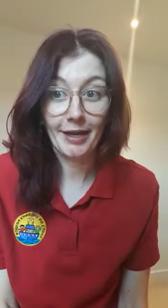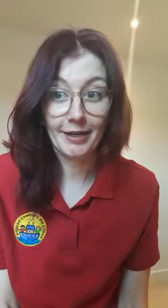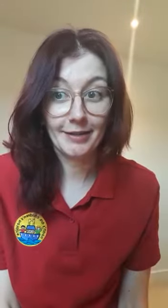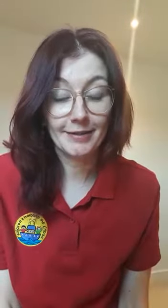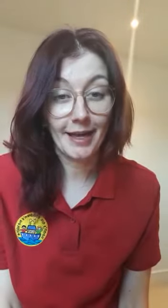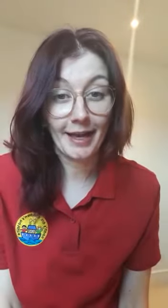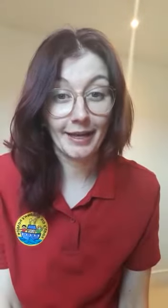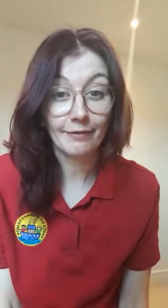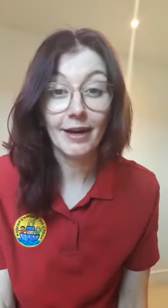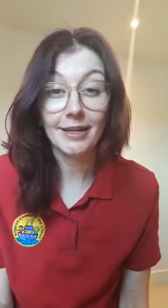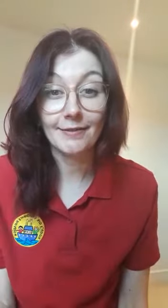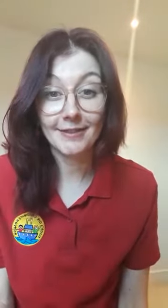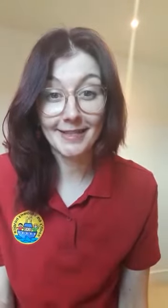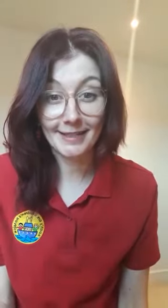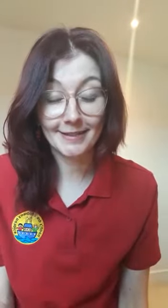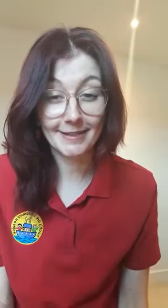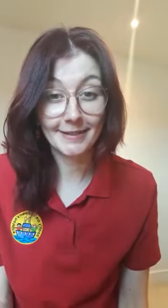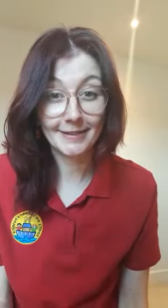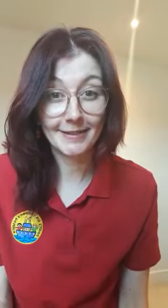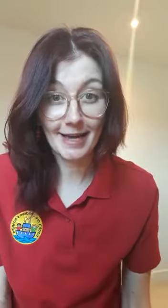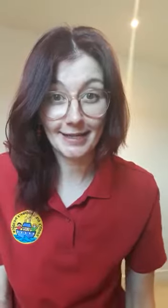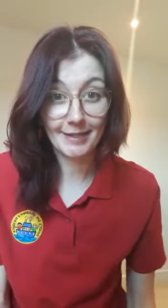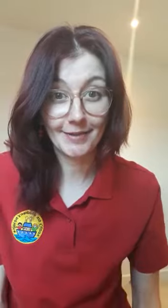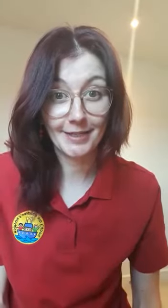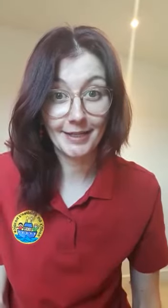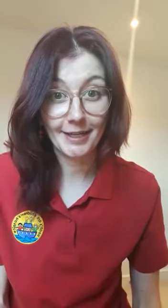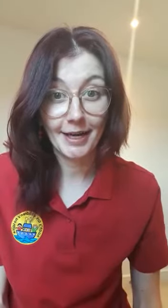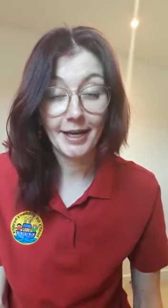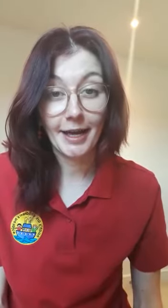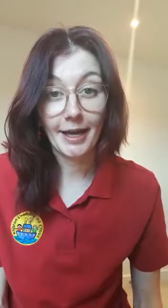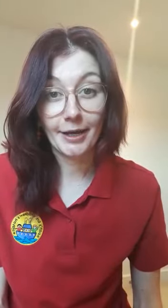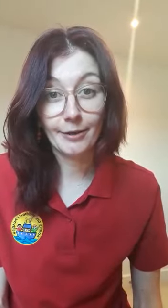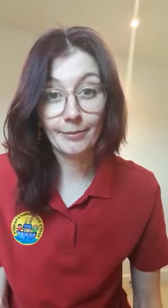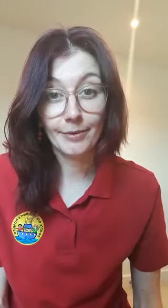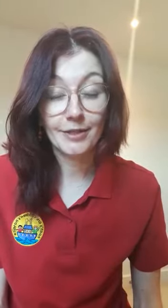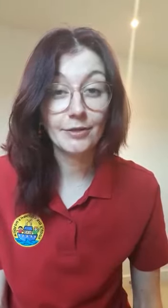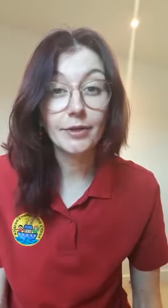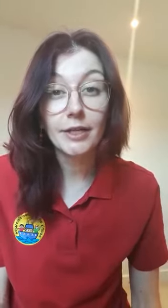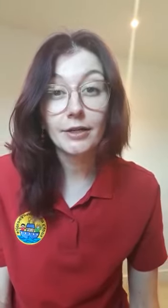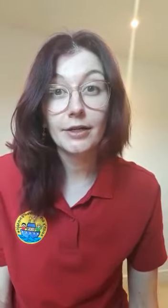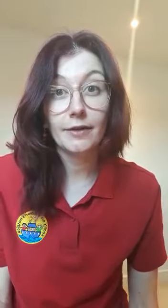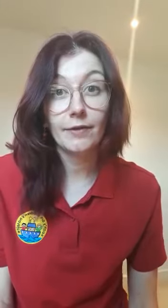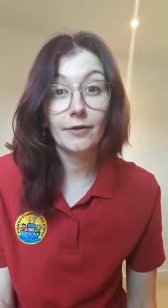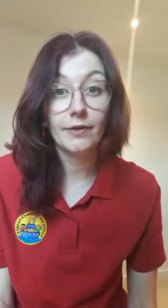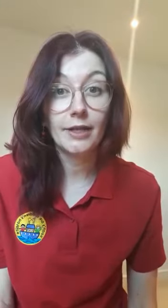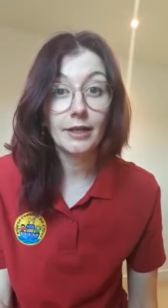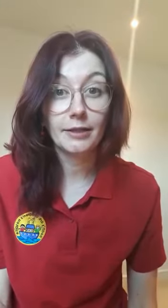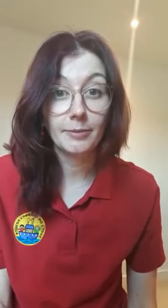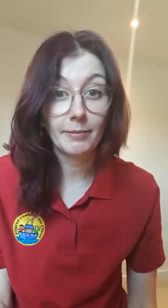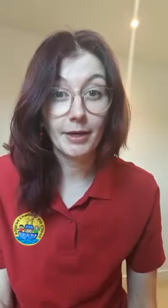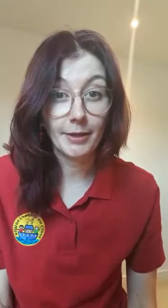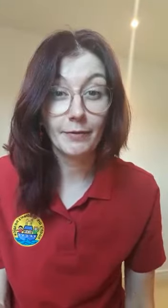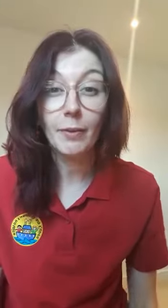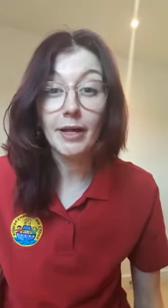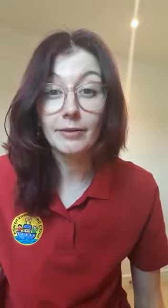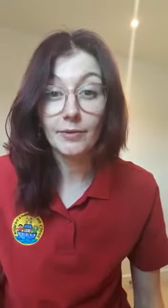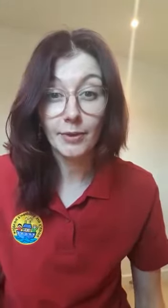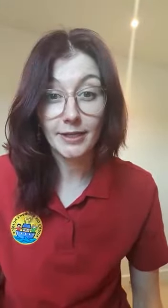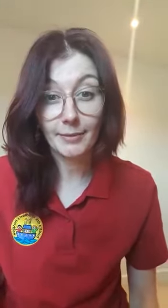a five senses activity. So this is really good if you're feeling a little bit maybe overwhelmed with what's happening